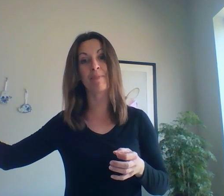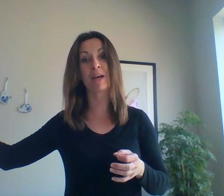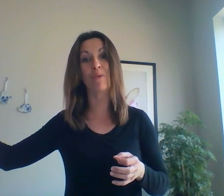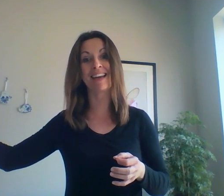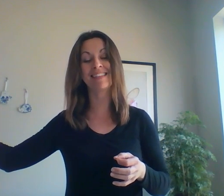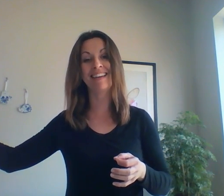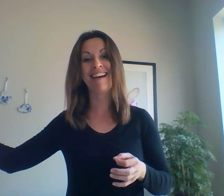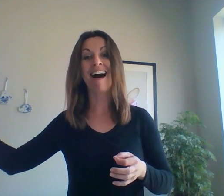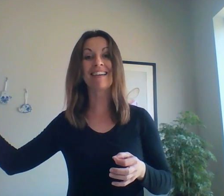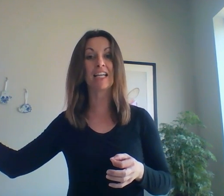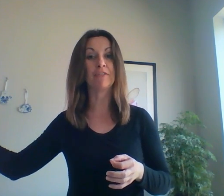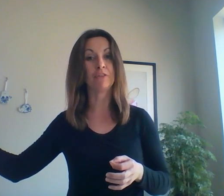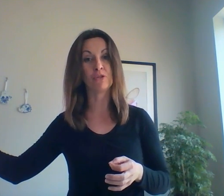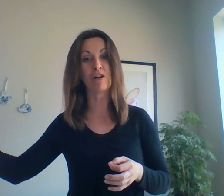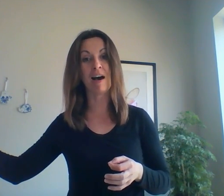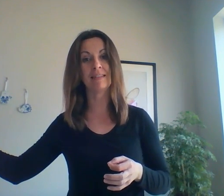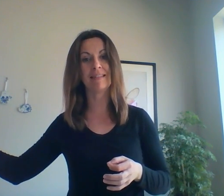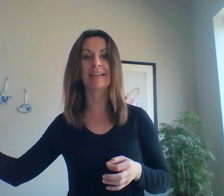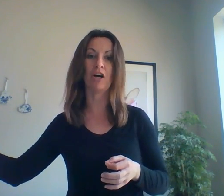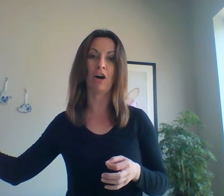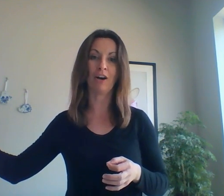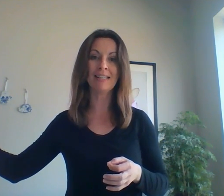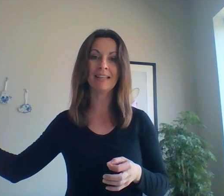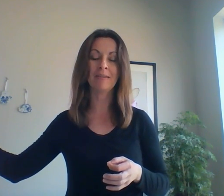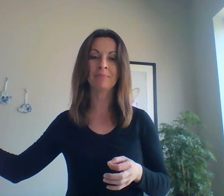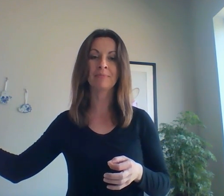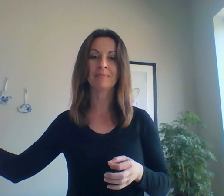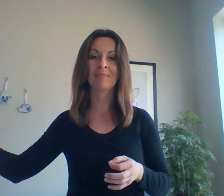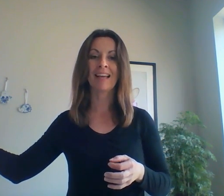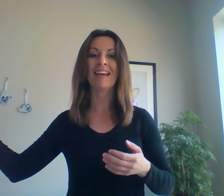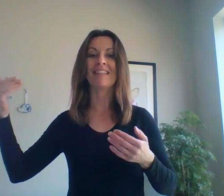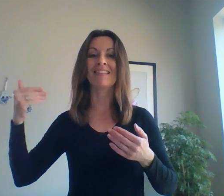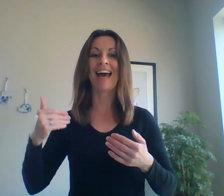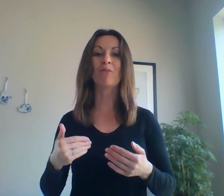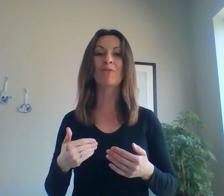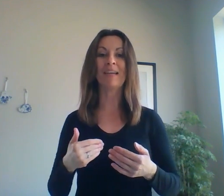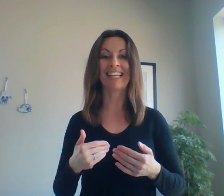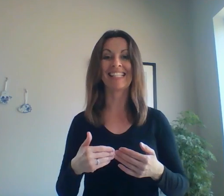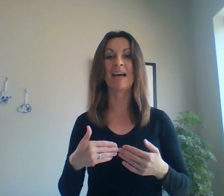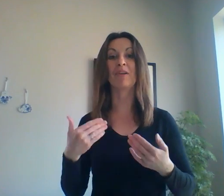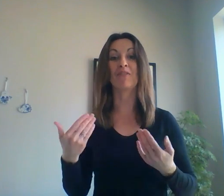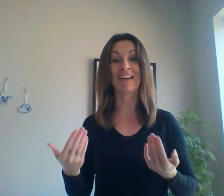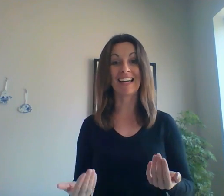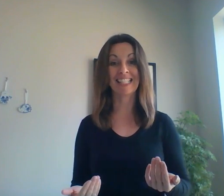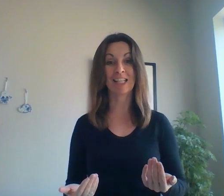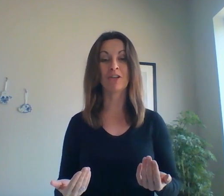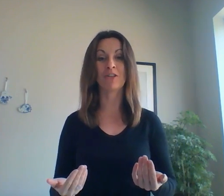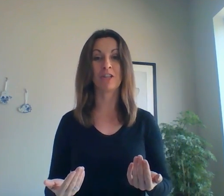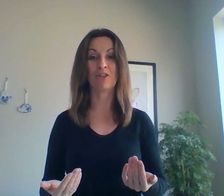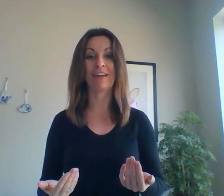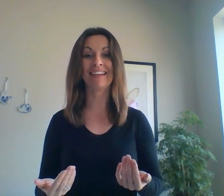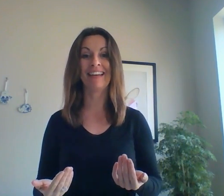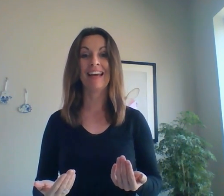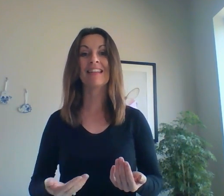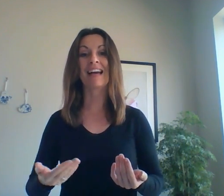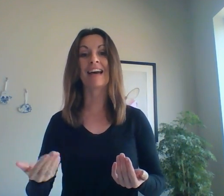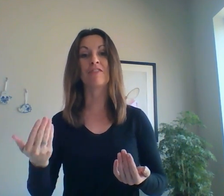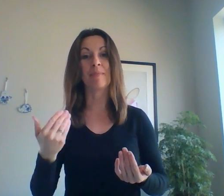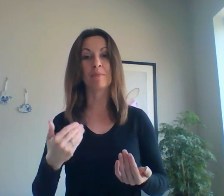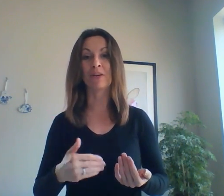I went I got a flu shot and it hurt, that would be an example of classical conditioning, the kind of memory